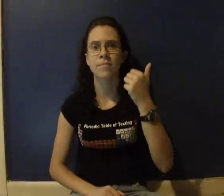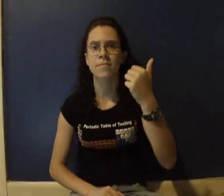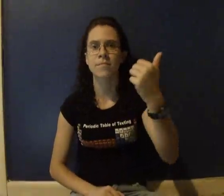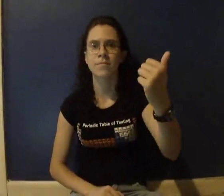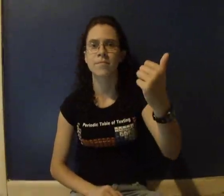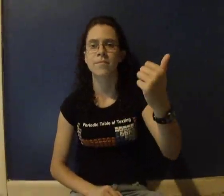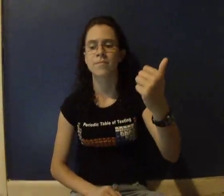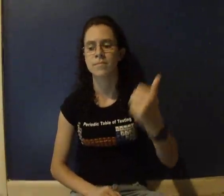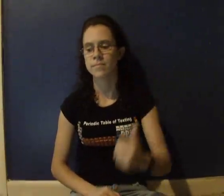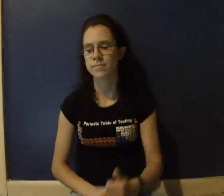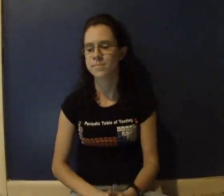one